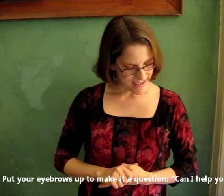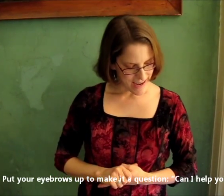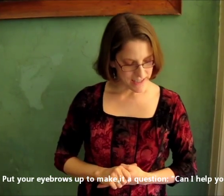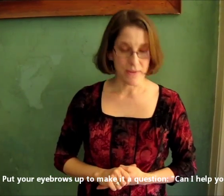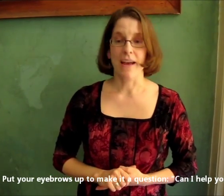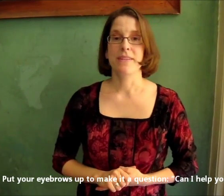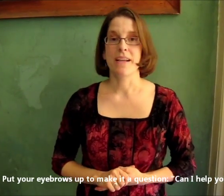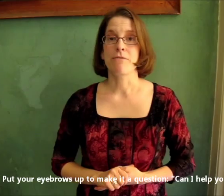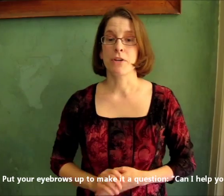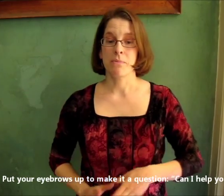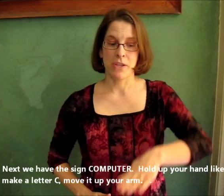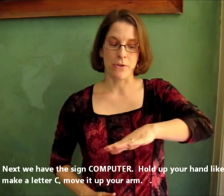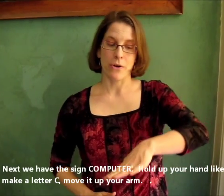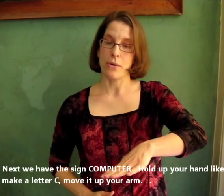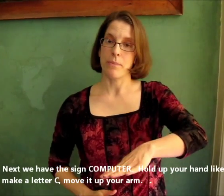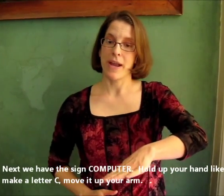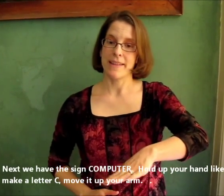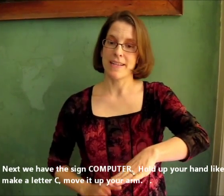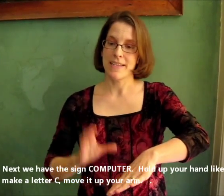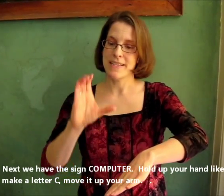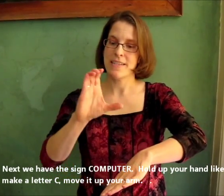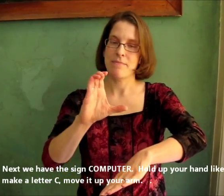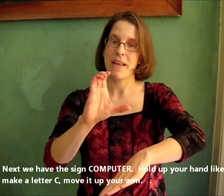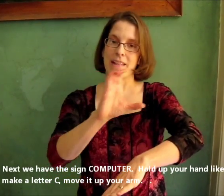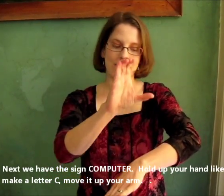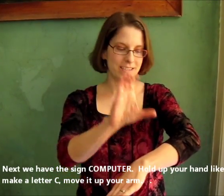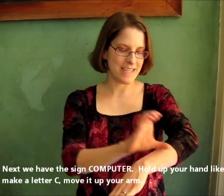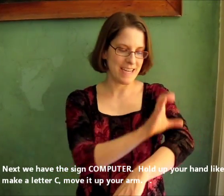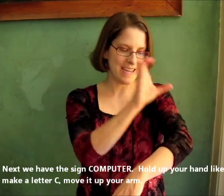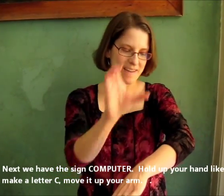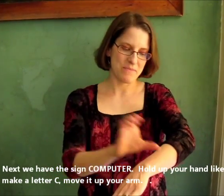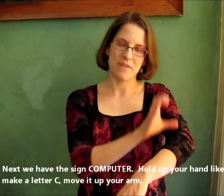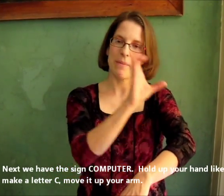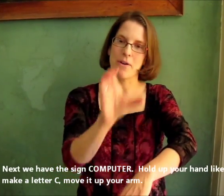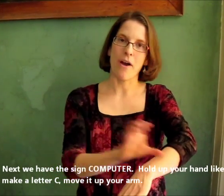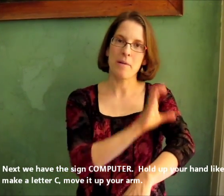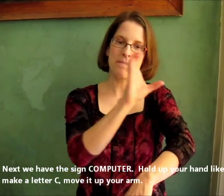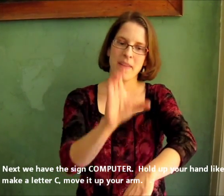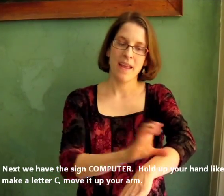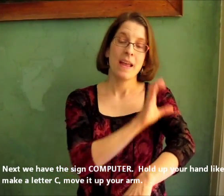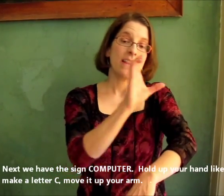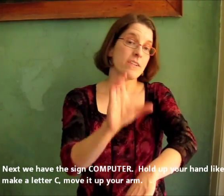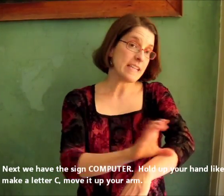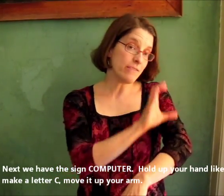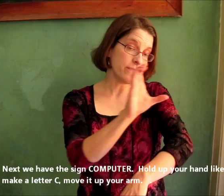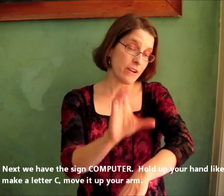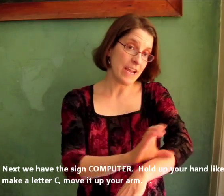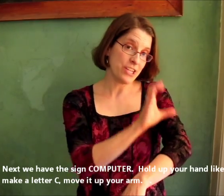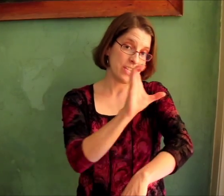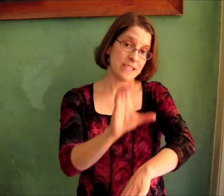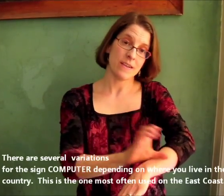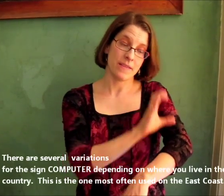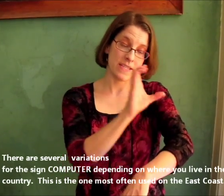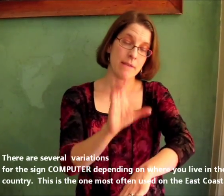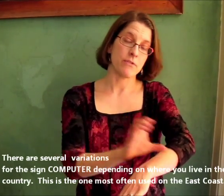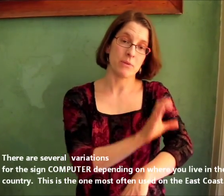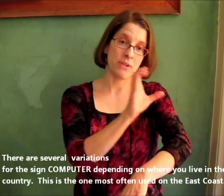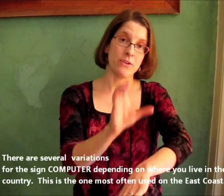Next we have the sign for computer. Hold up your hand like this, make a letter C, move it up your arm. There are several variations on the sign for computer